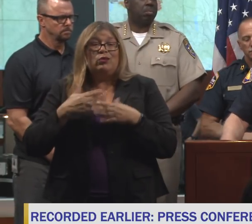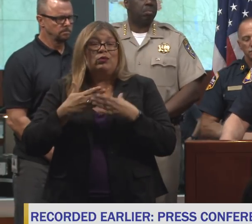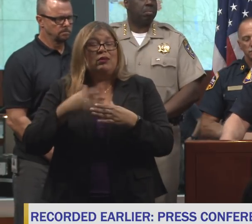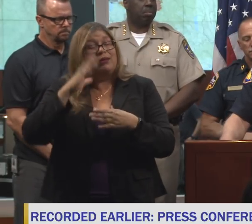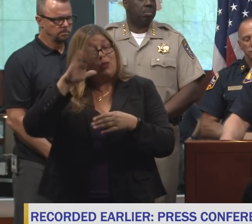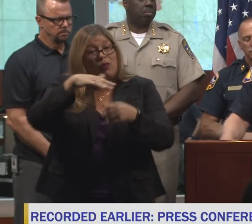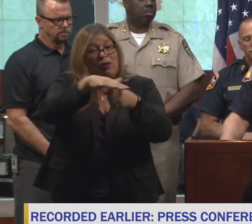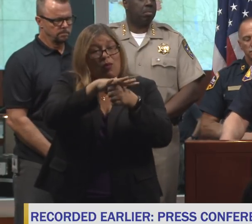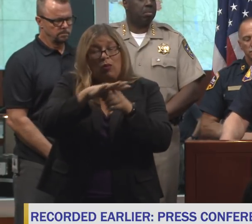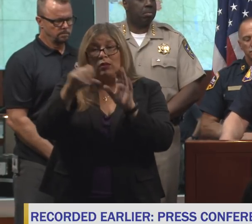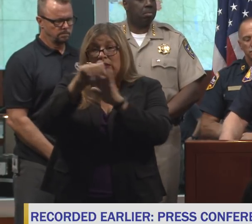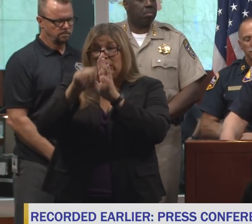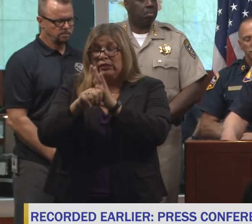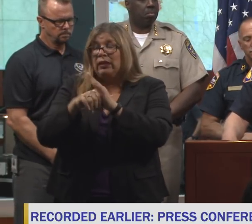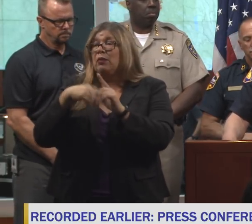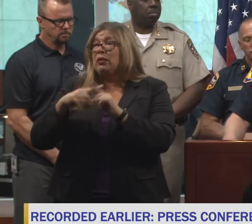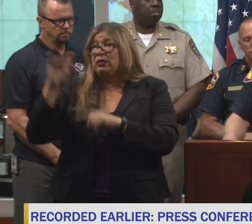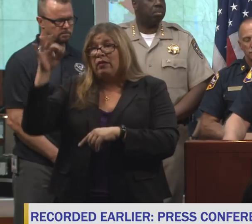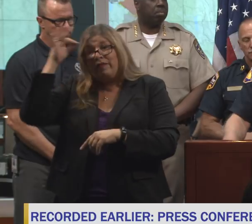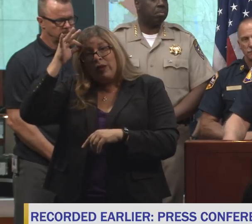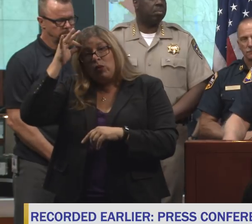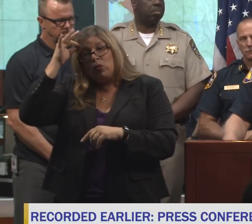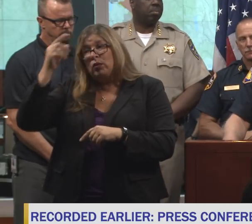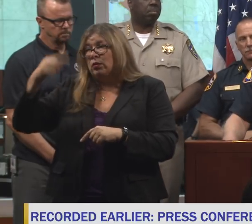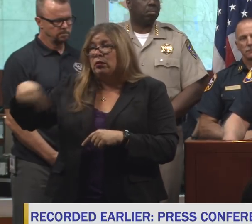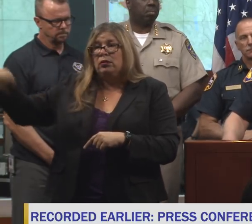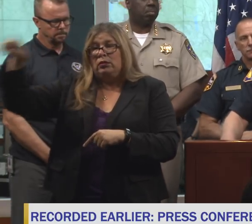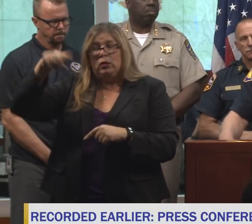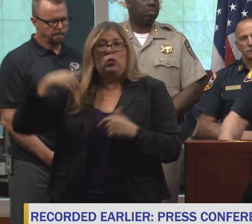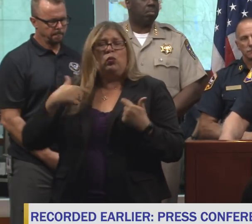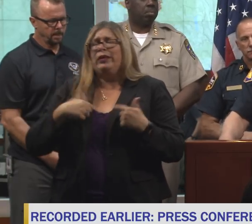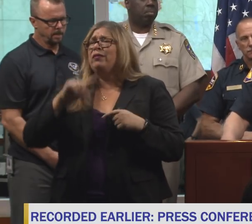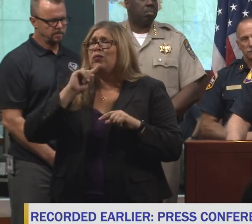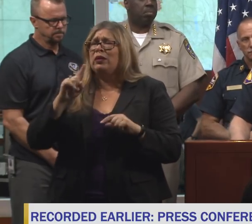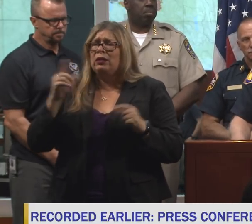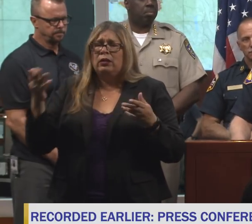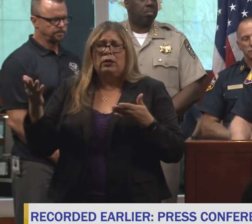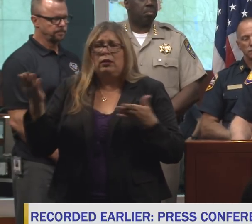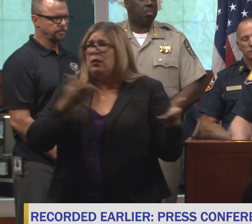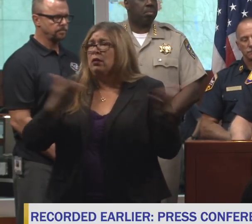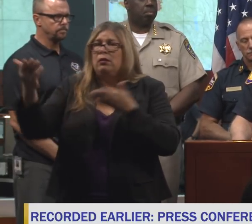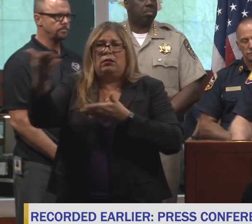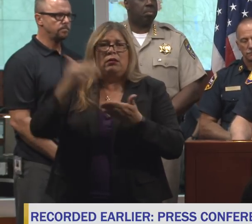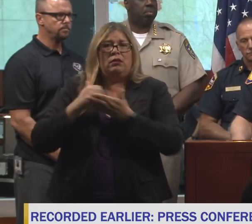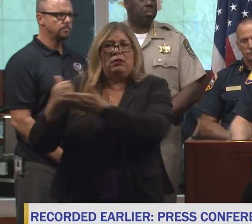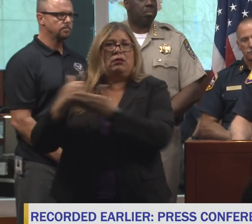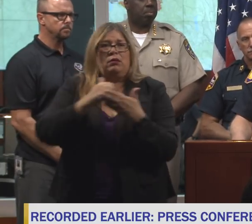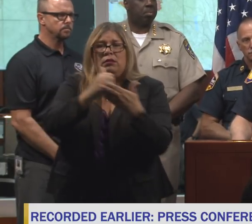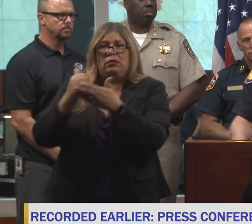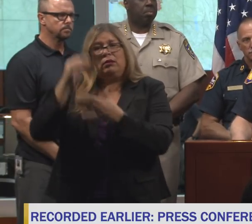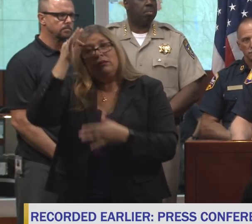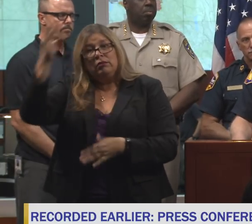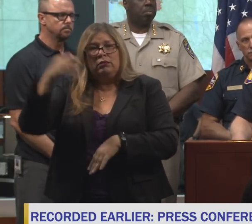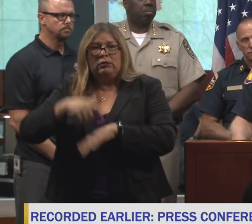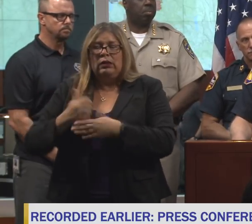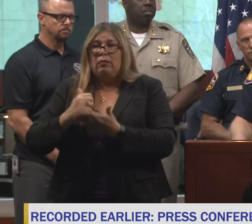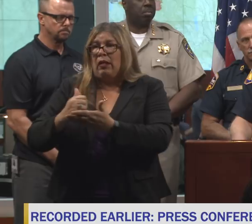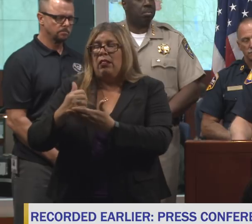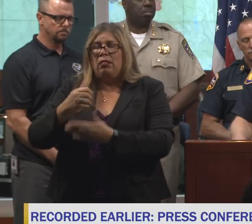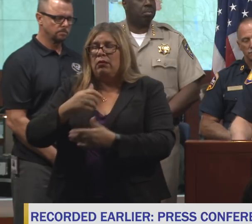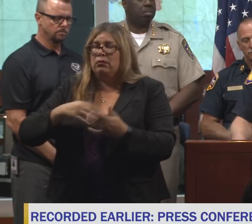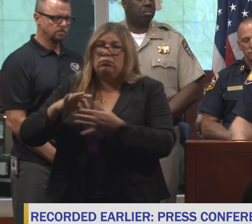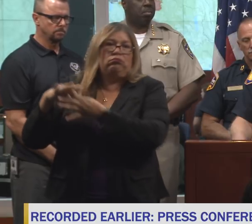state, and federal level, we've been very good at moving resources from one incident to another just in the nick of time, and so I think the